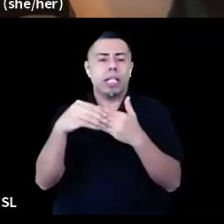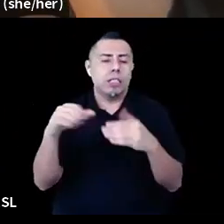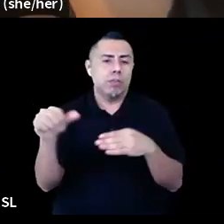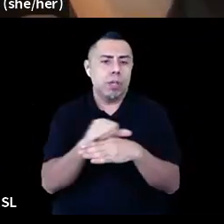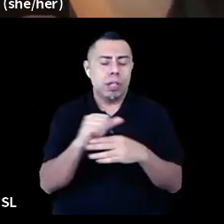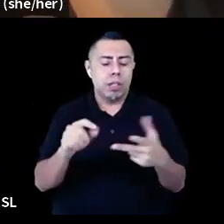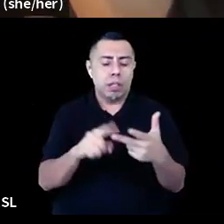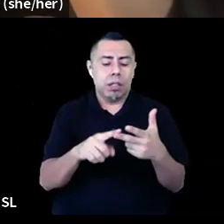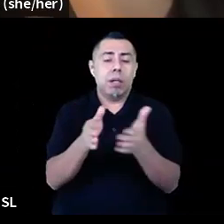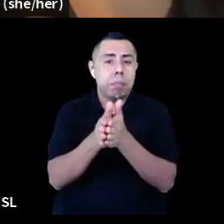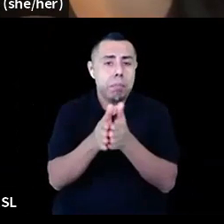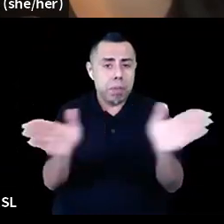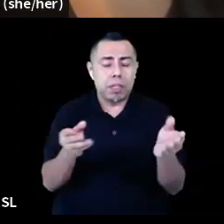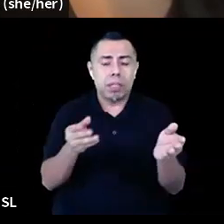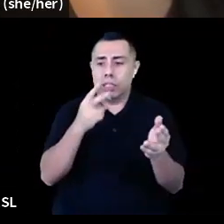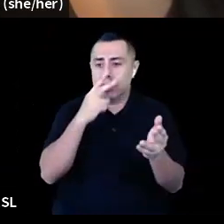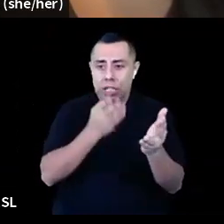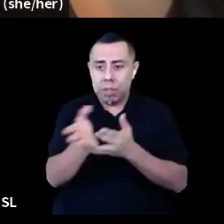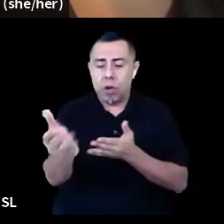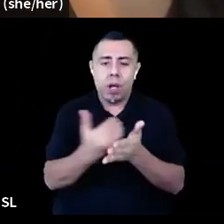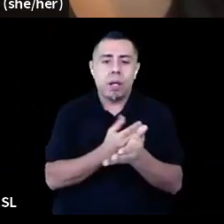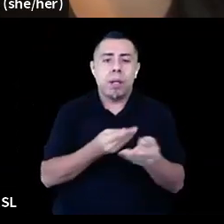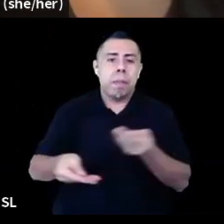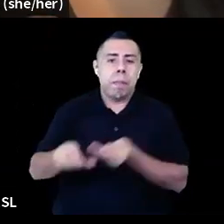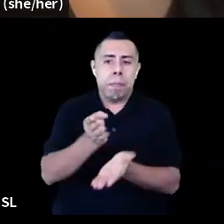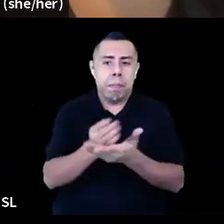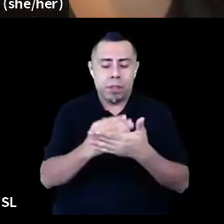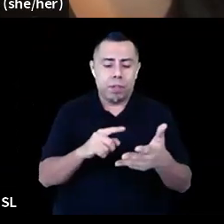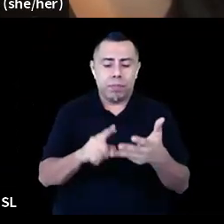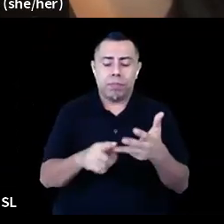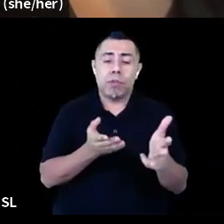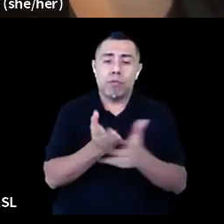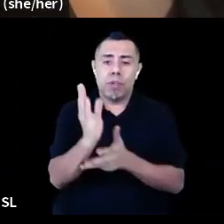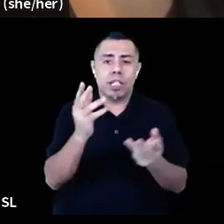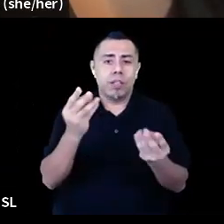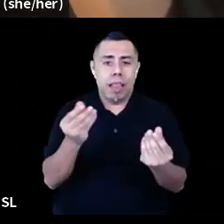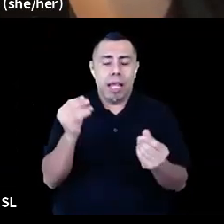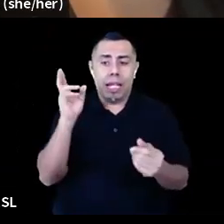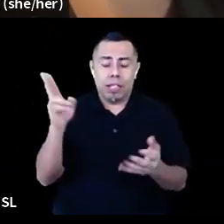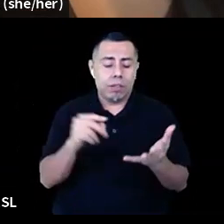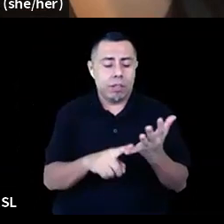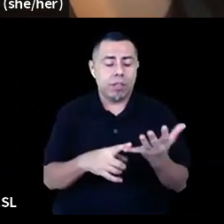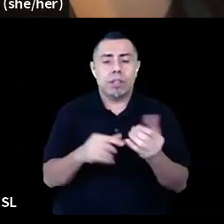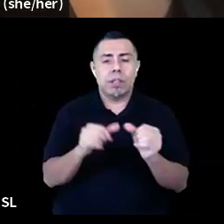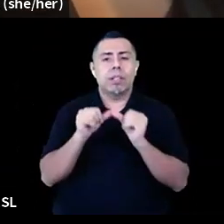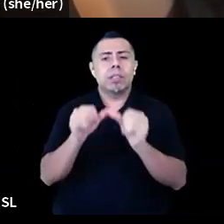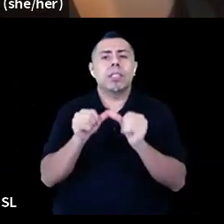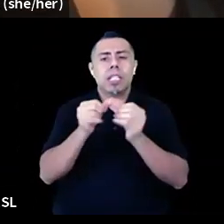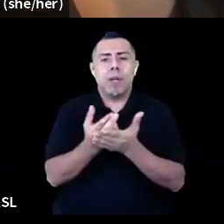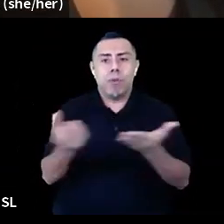relationship to land and history, sustainable resources, oh that's what we're talking about today, and immediate divestment from fossil fuels.